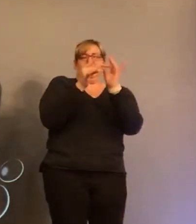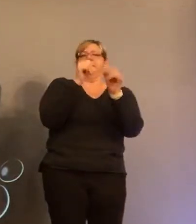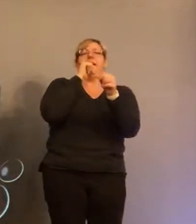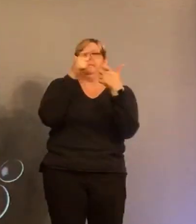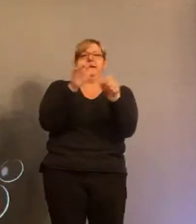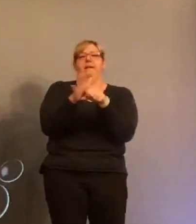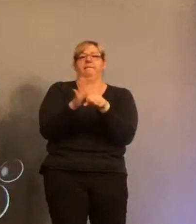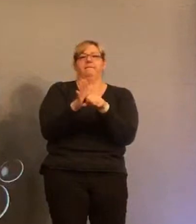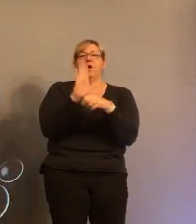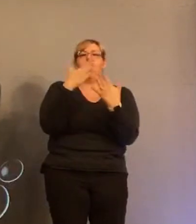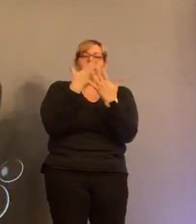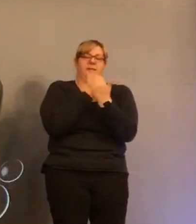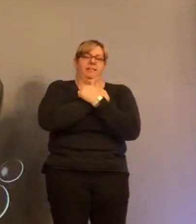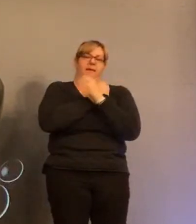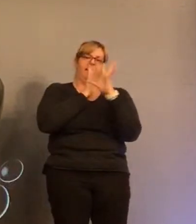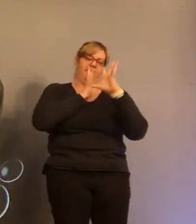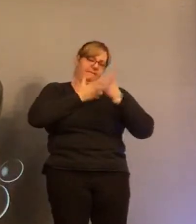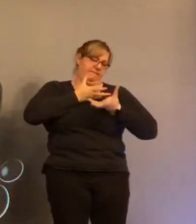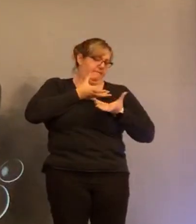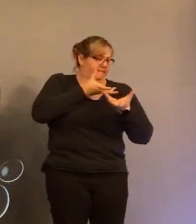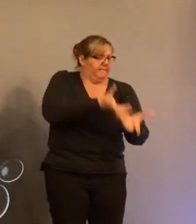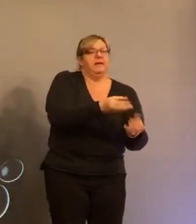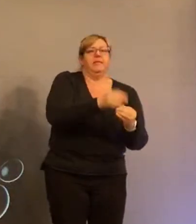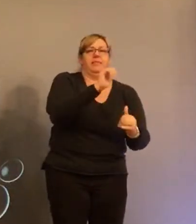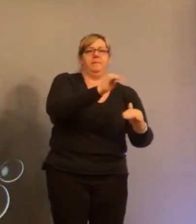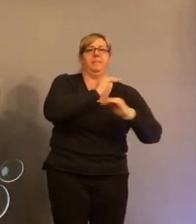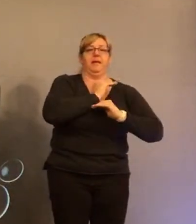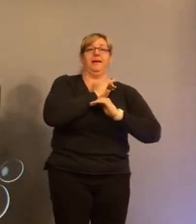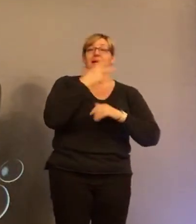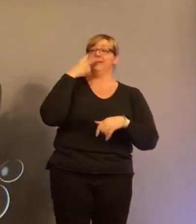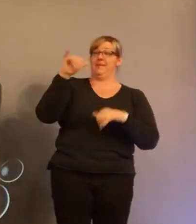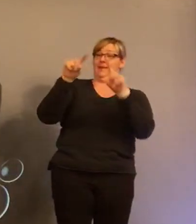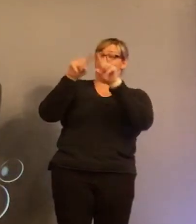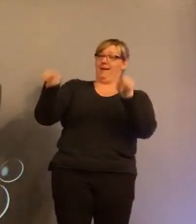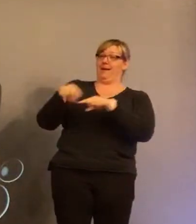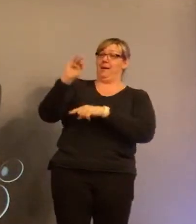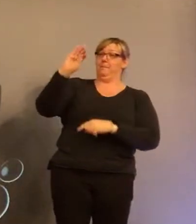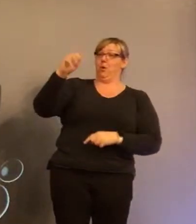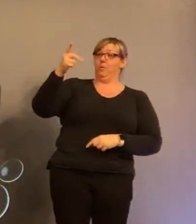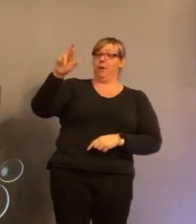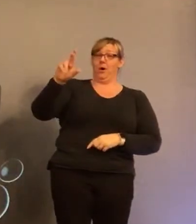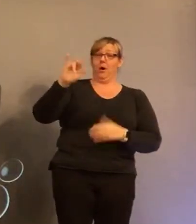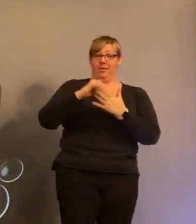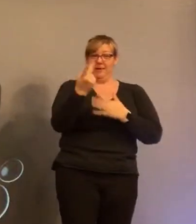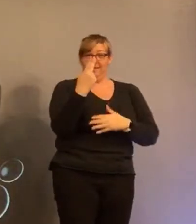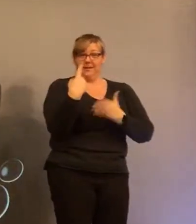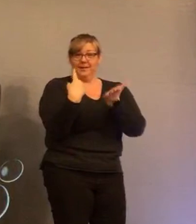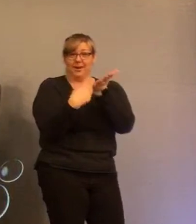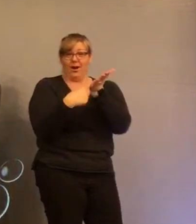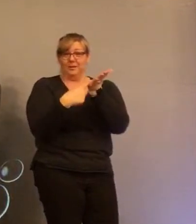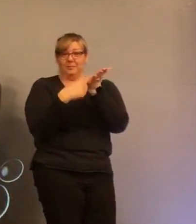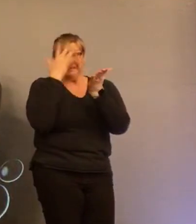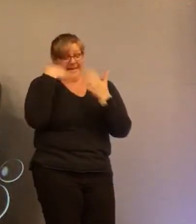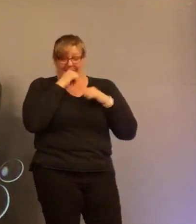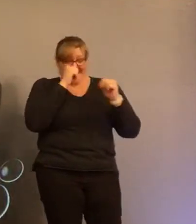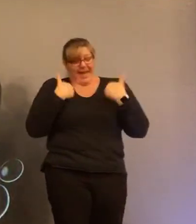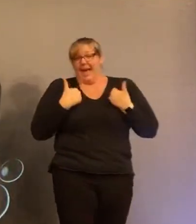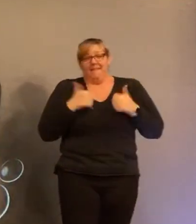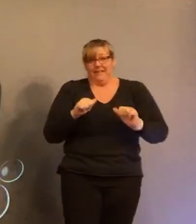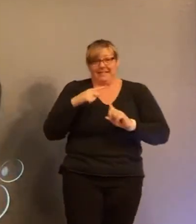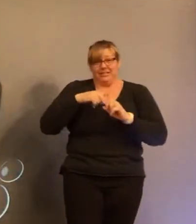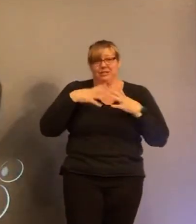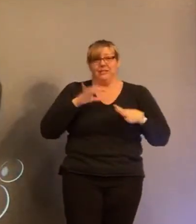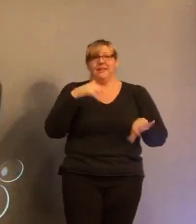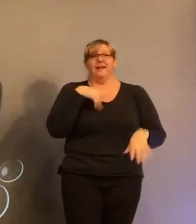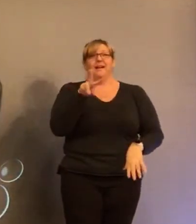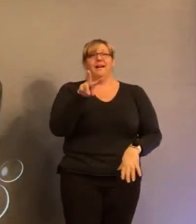the love that was poured into that and when I saw that Mopar in there that you and I talked about because I didn't have anything oh